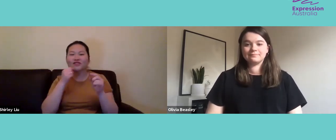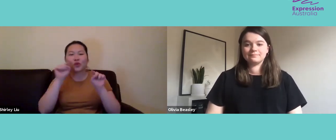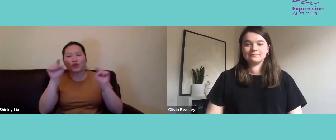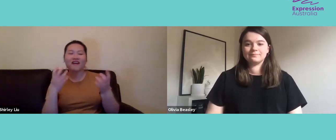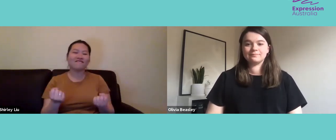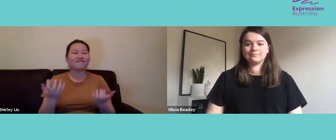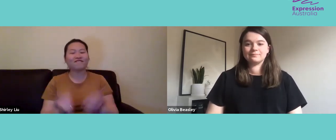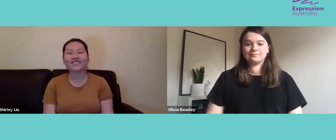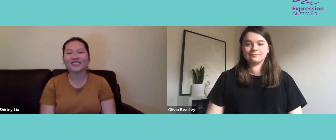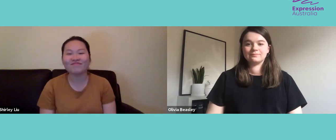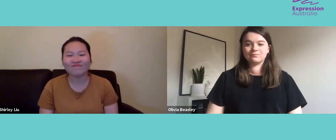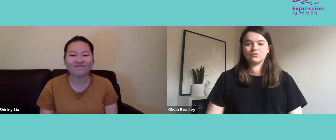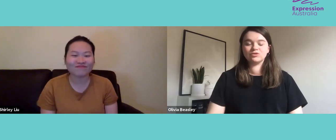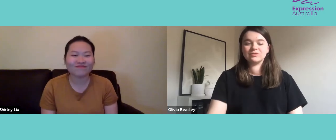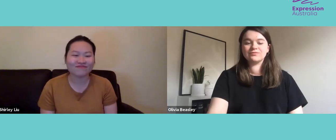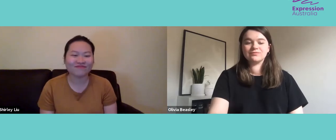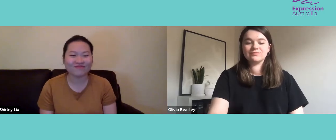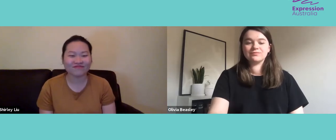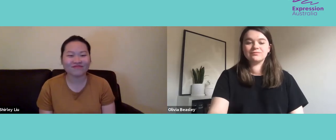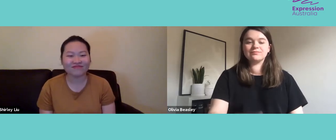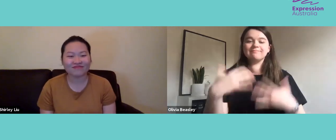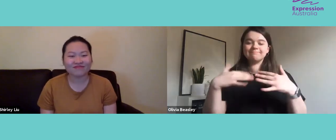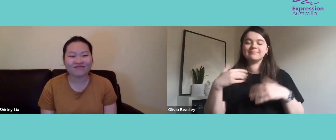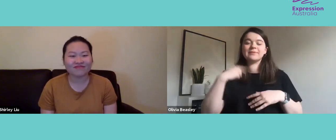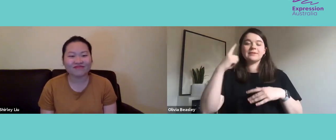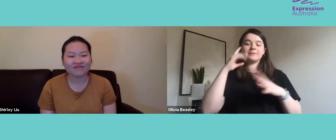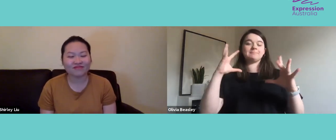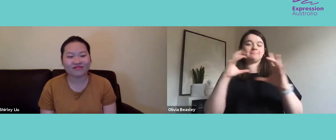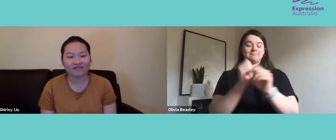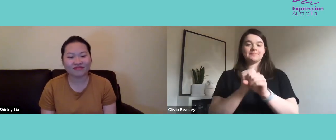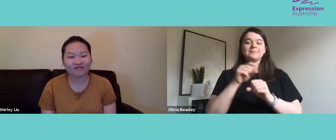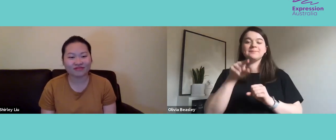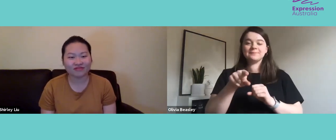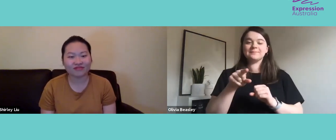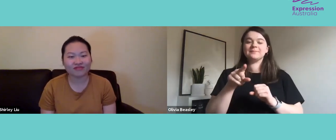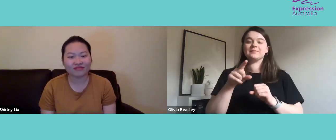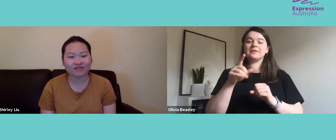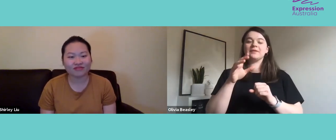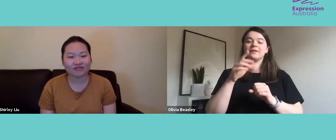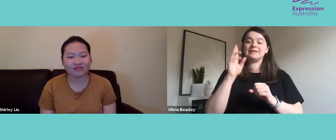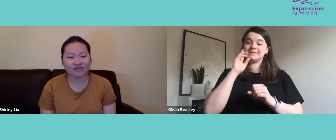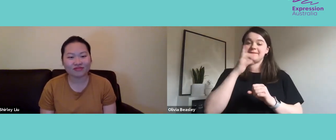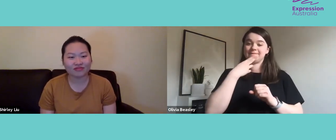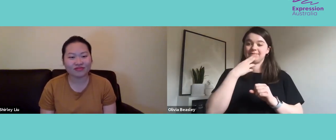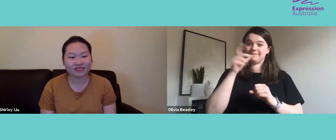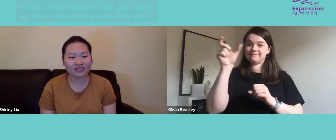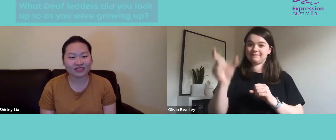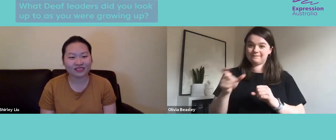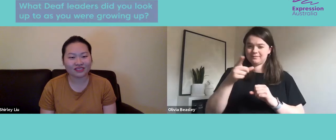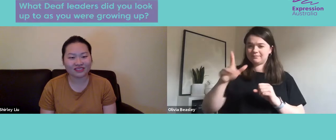And hopefully that will occur for us too. Right. So I think in summary, as a deaf person